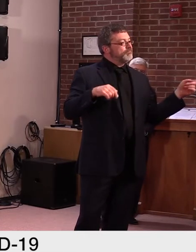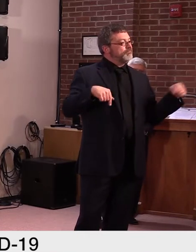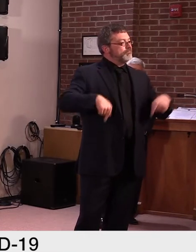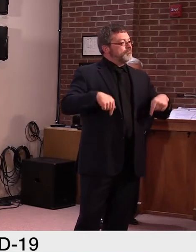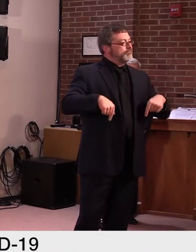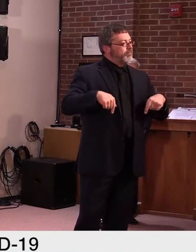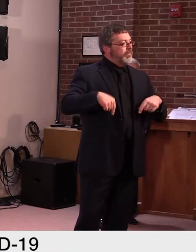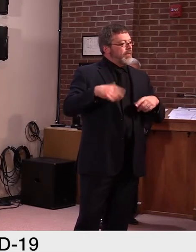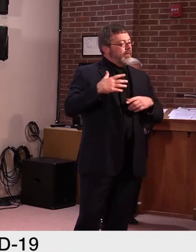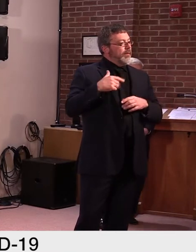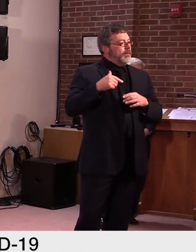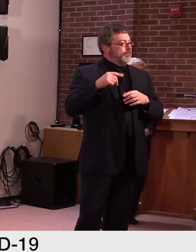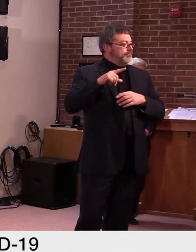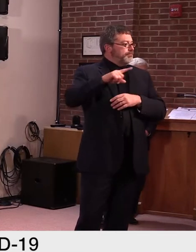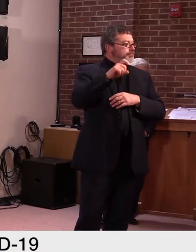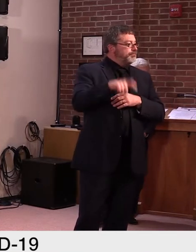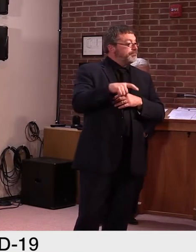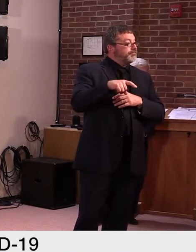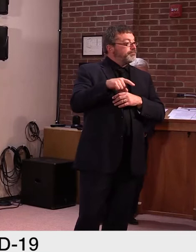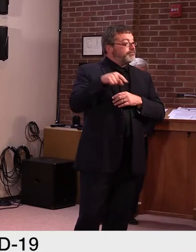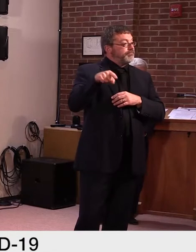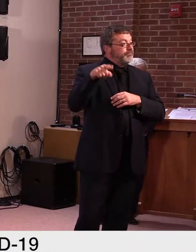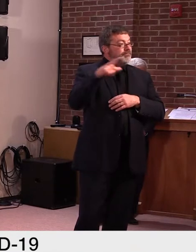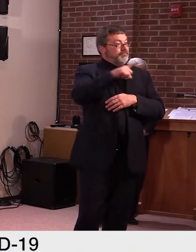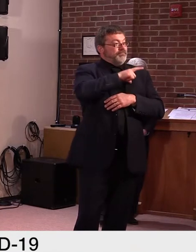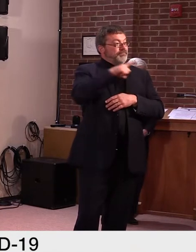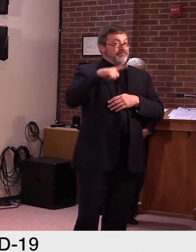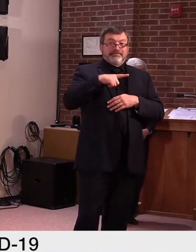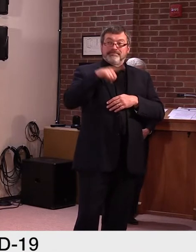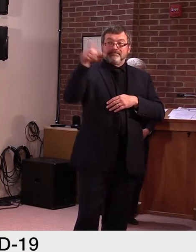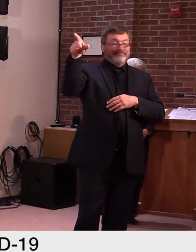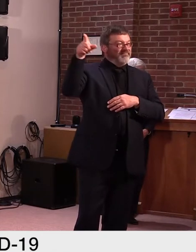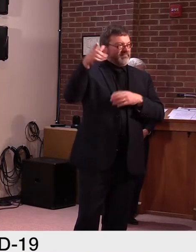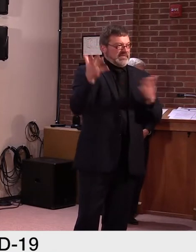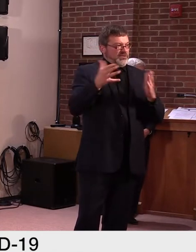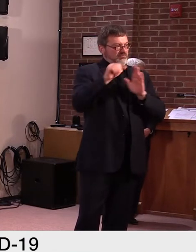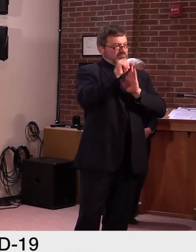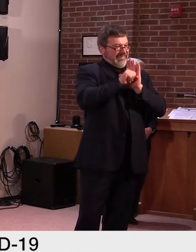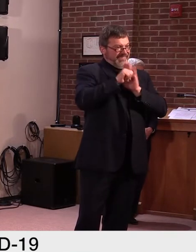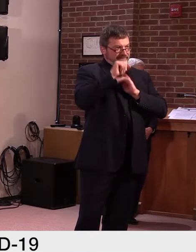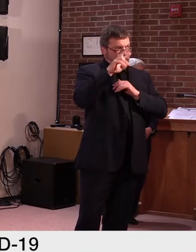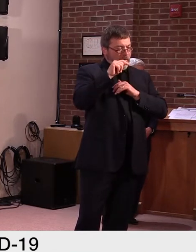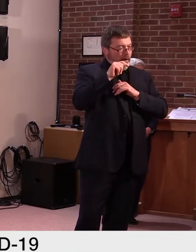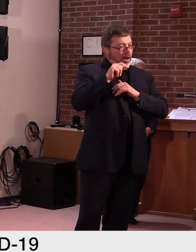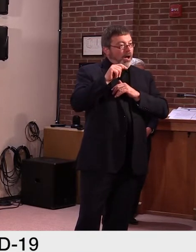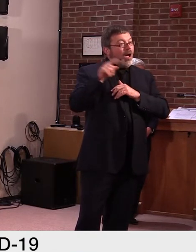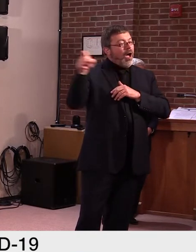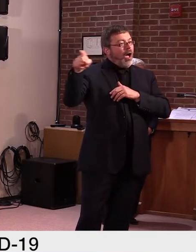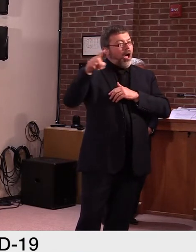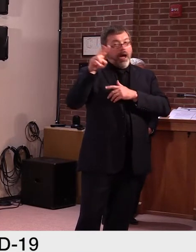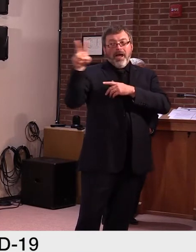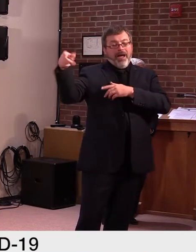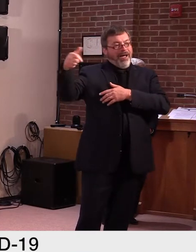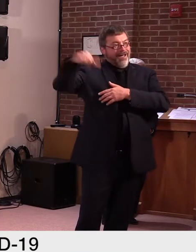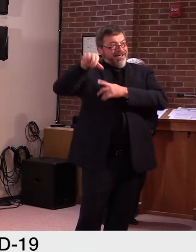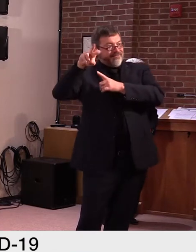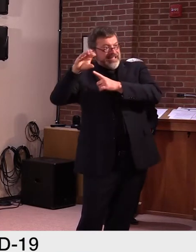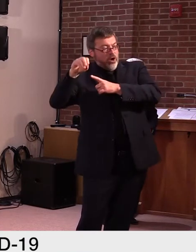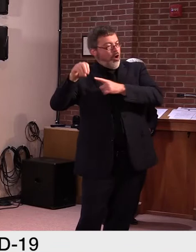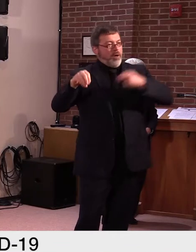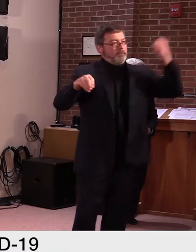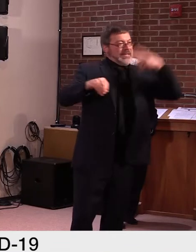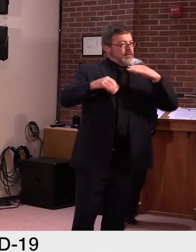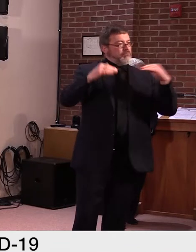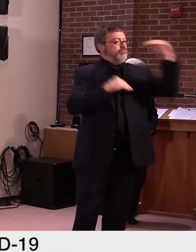uh, global warming bill. wondering, you know, what your concerns or thoughts are for the state going forward?